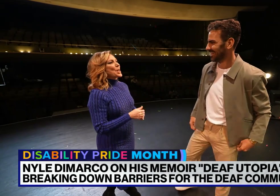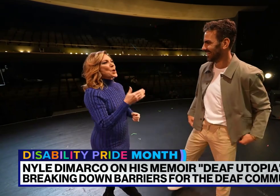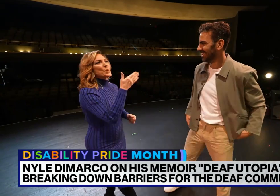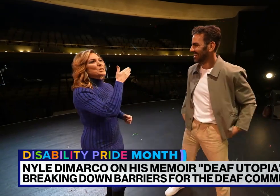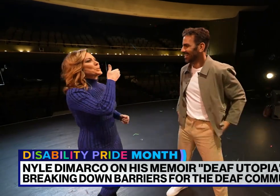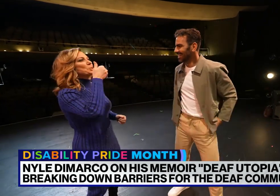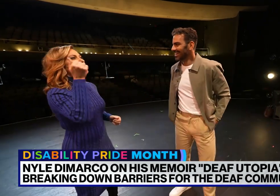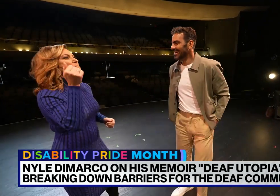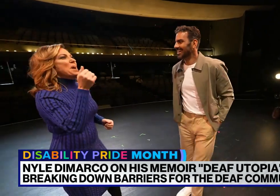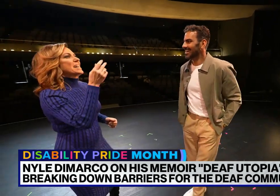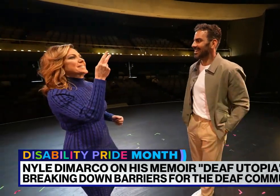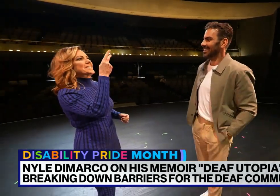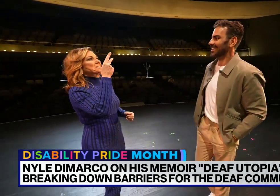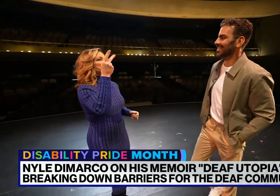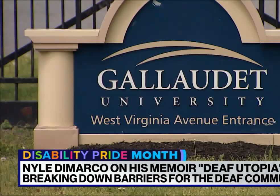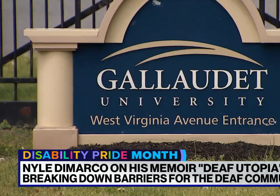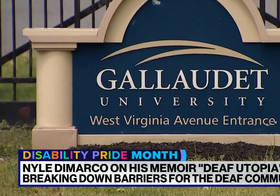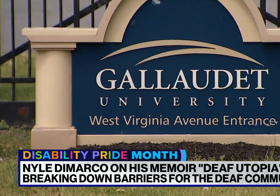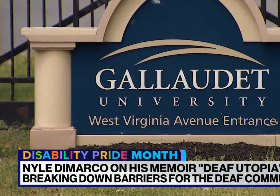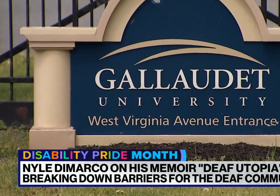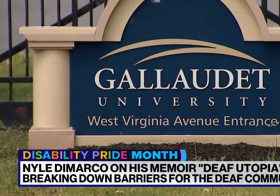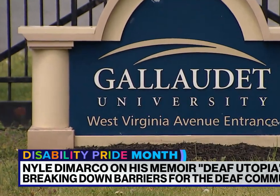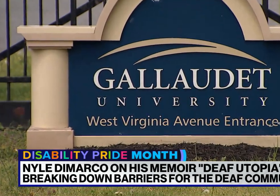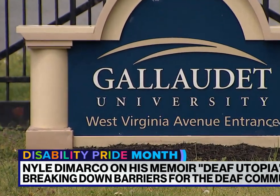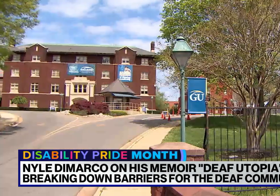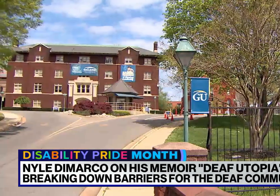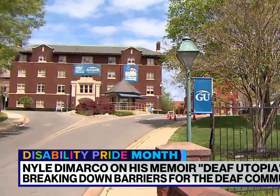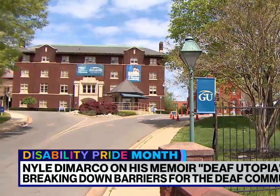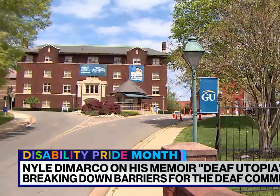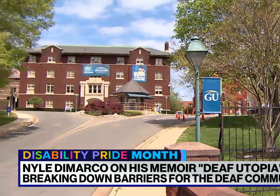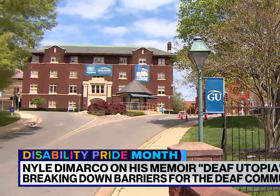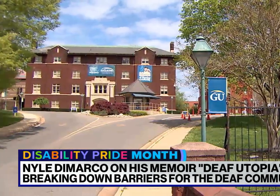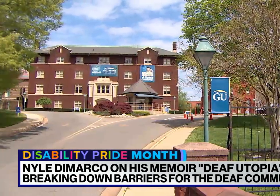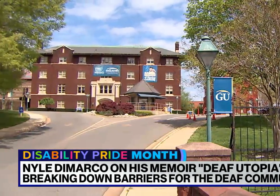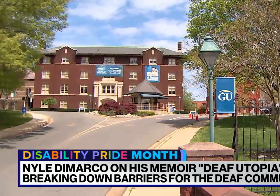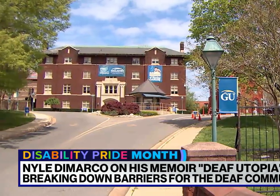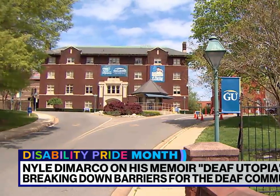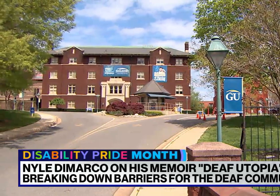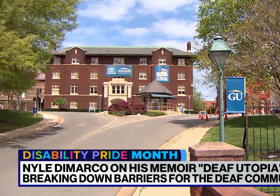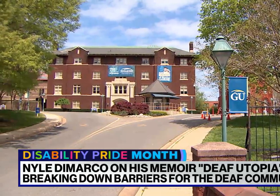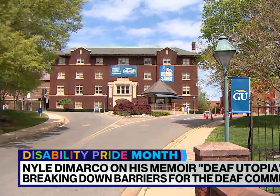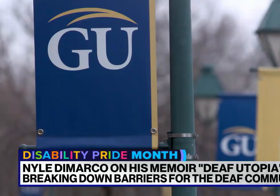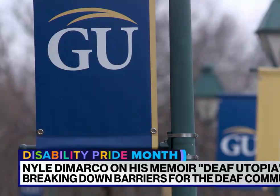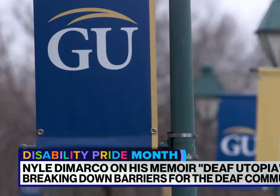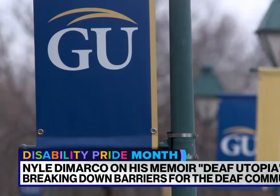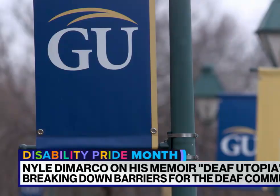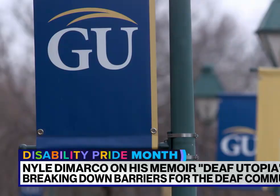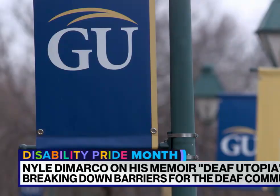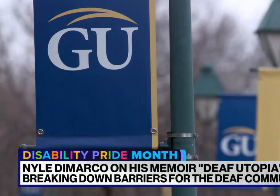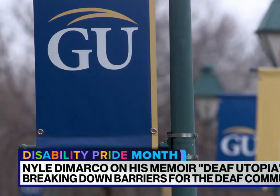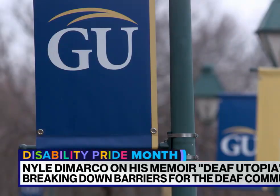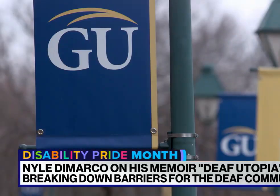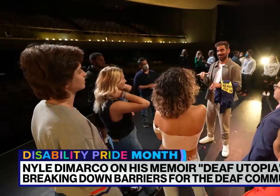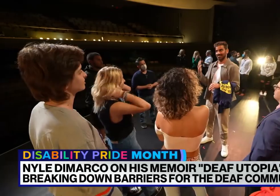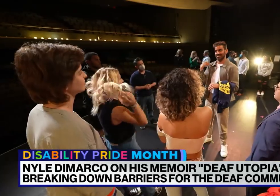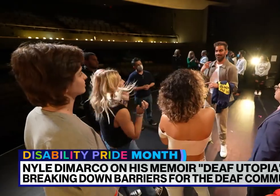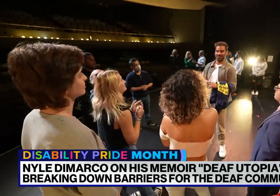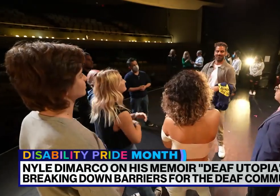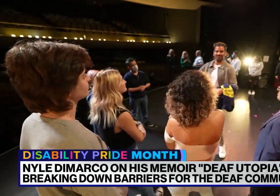Niall took to his alma mater, Gallaudet, the famed University for the Deaf in Washington, D.C., setting the stage